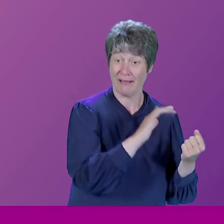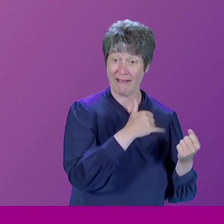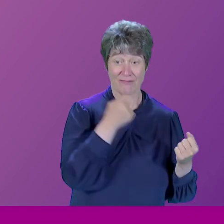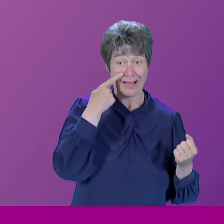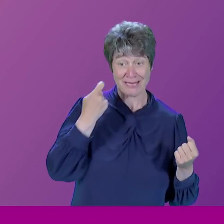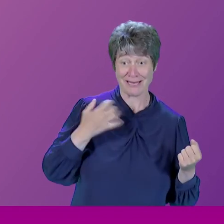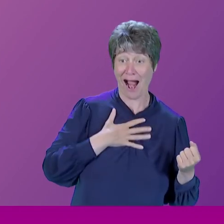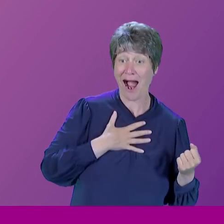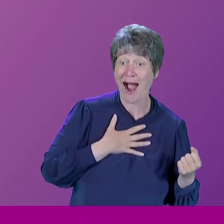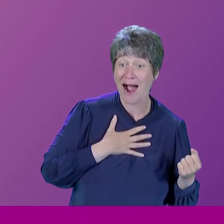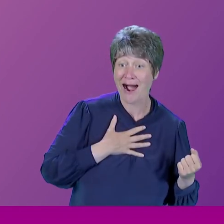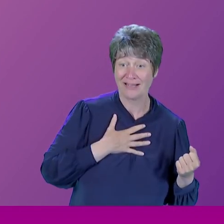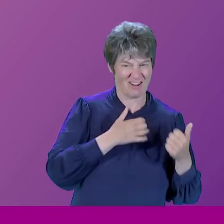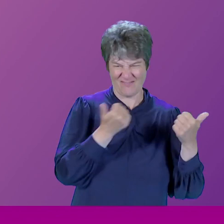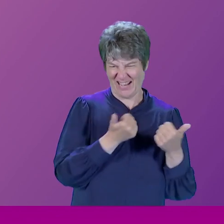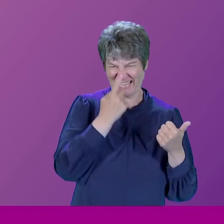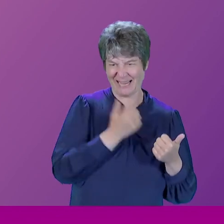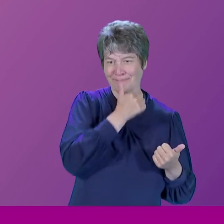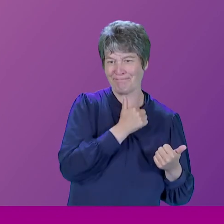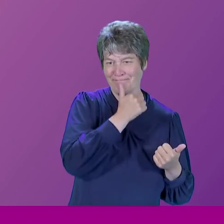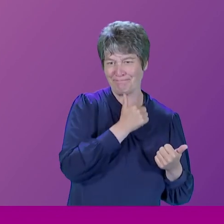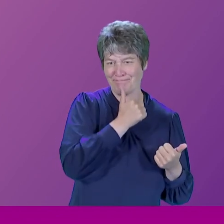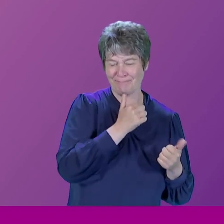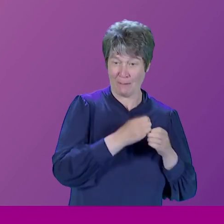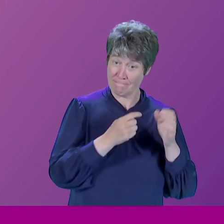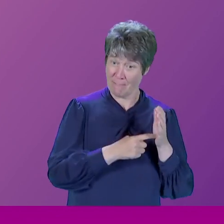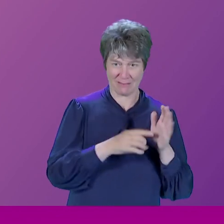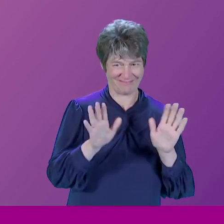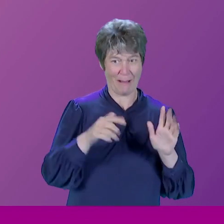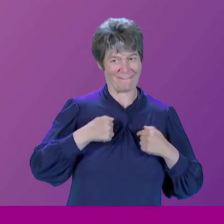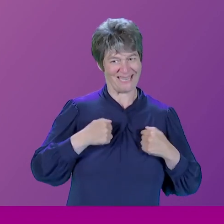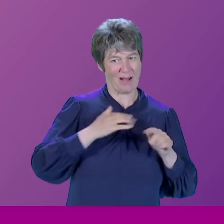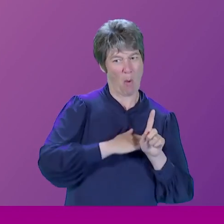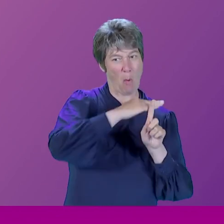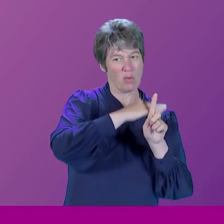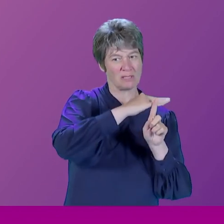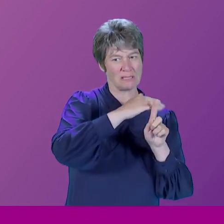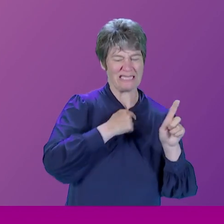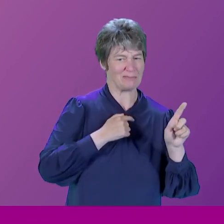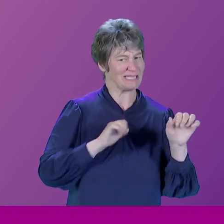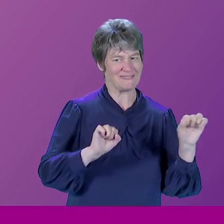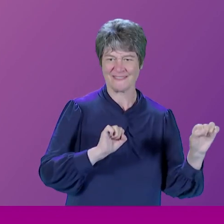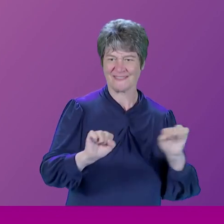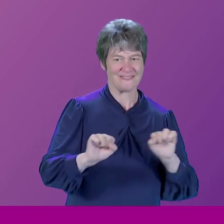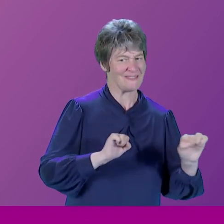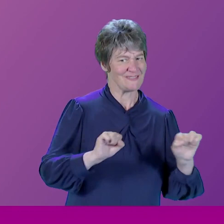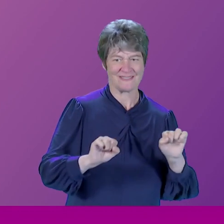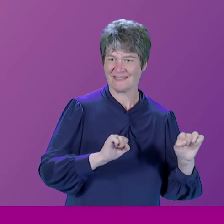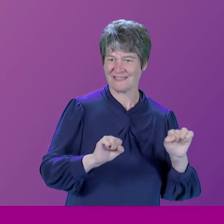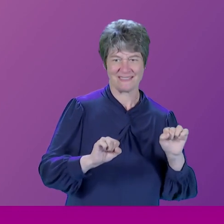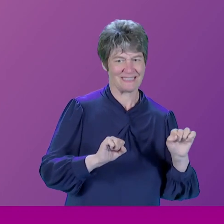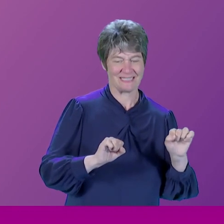you've been in office for 11 years, as I had been, you know, struggling every day to have credibility. So, and it's rather similar about